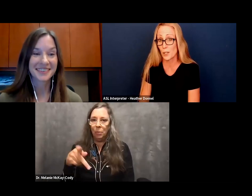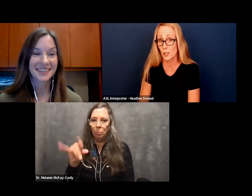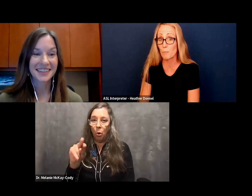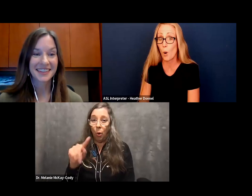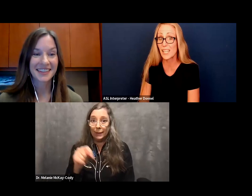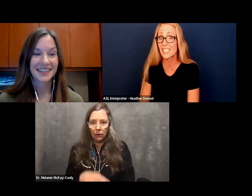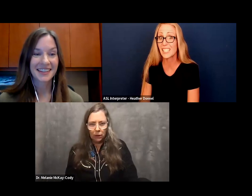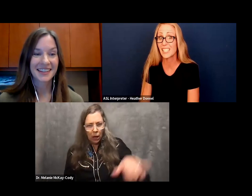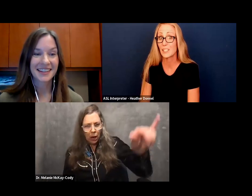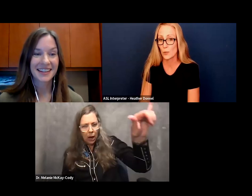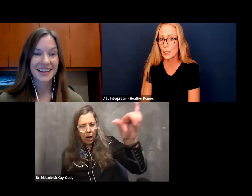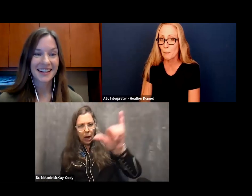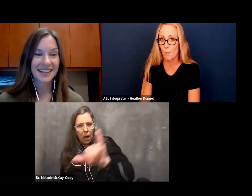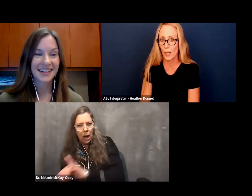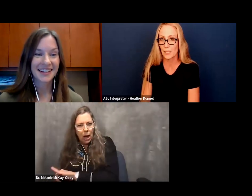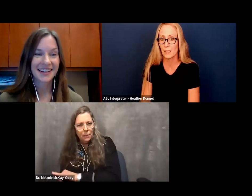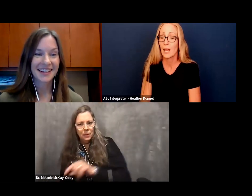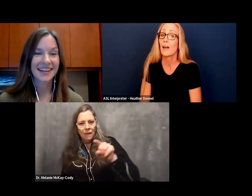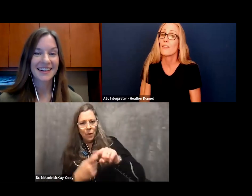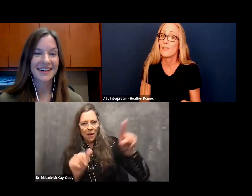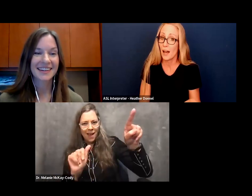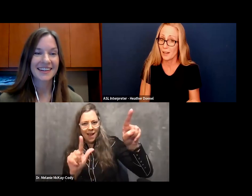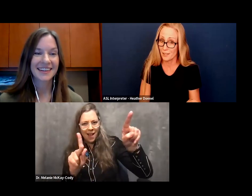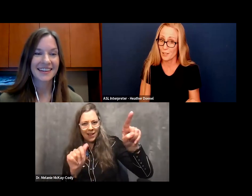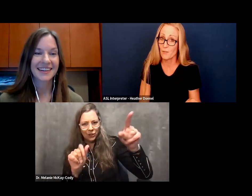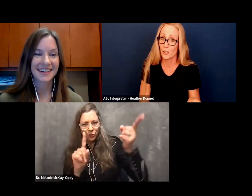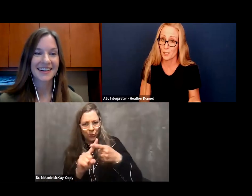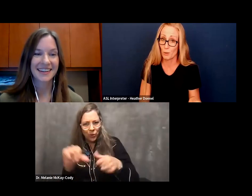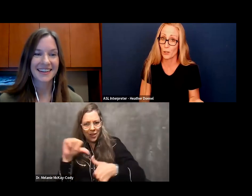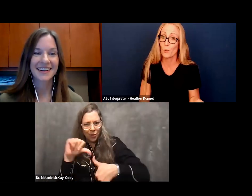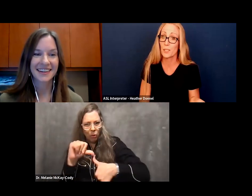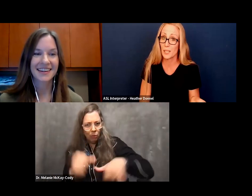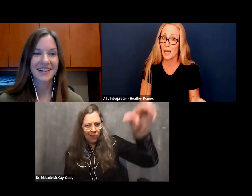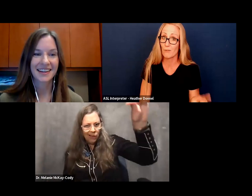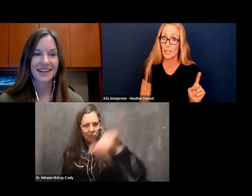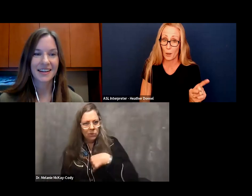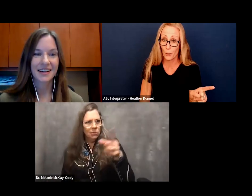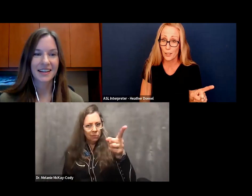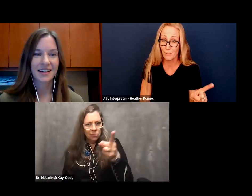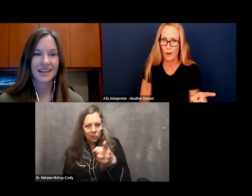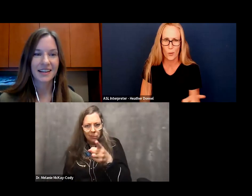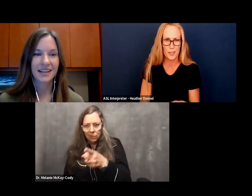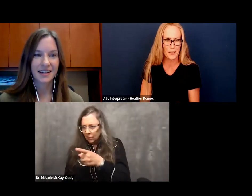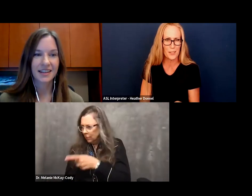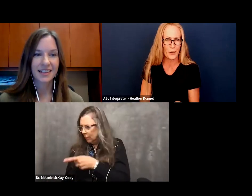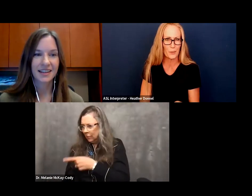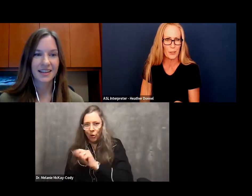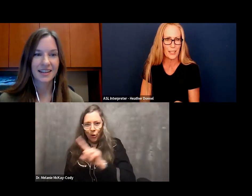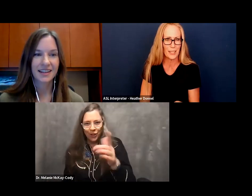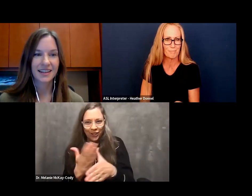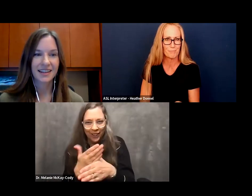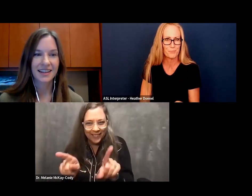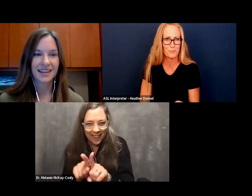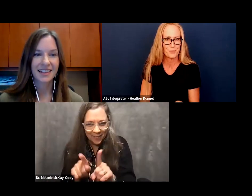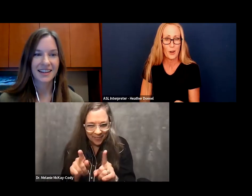That's the way they point. Use a lip point. That is very similar. We see that in Alberta, all the way down to South